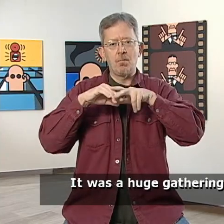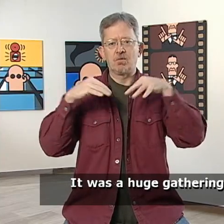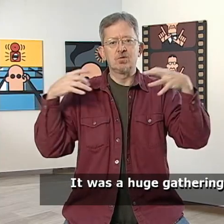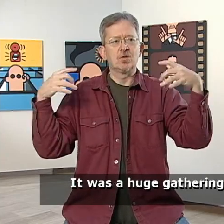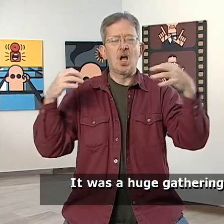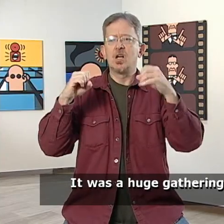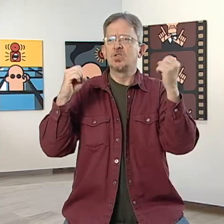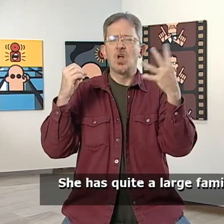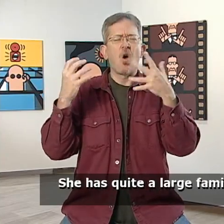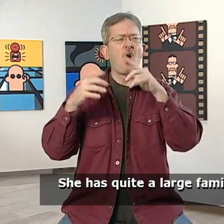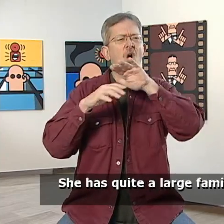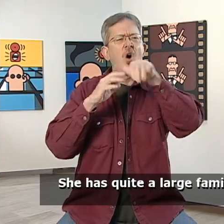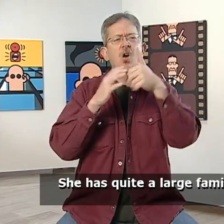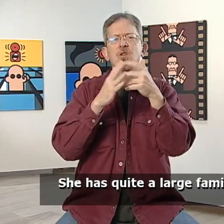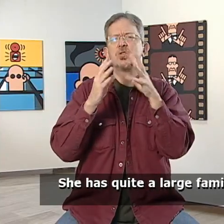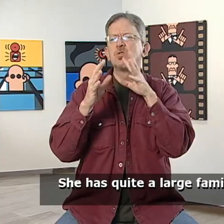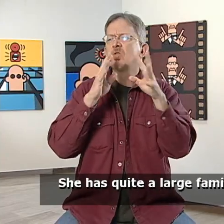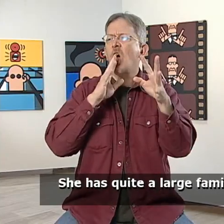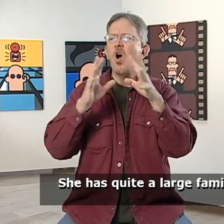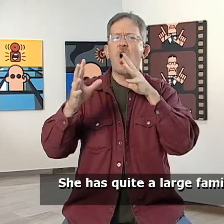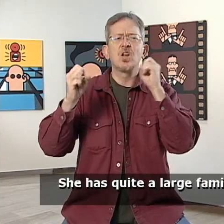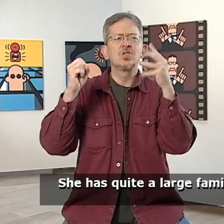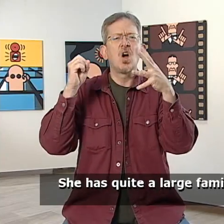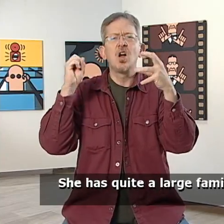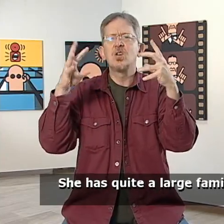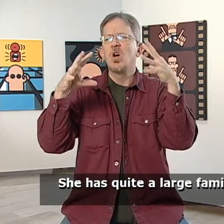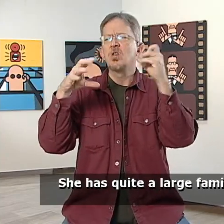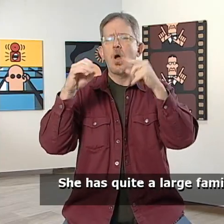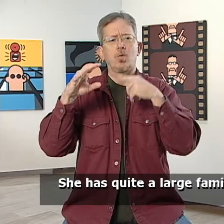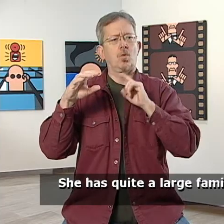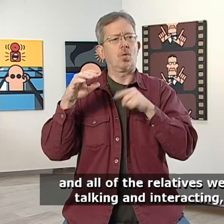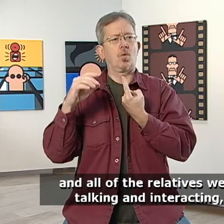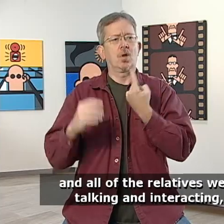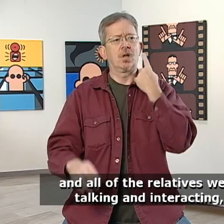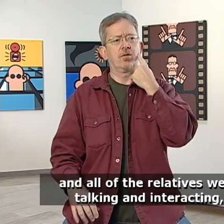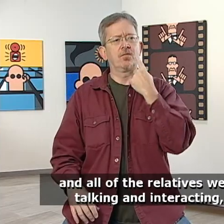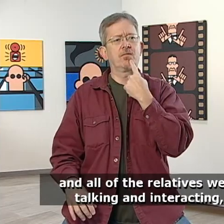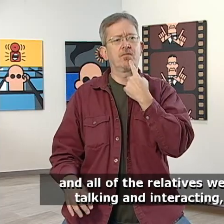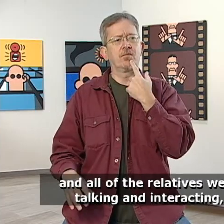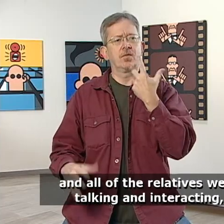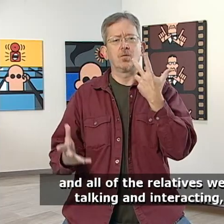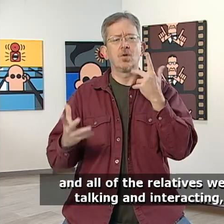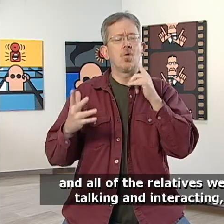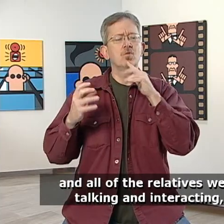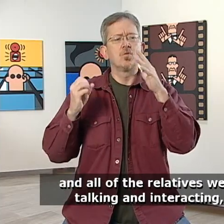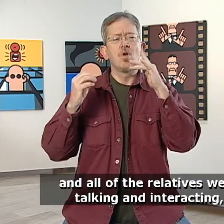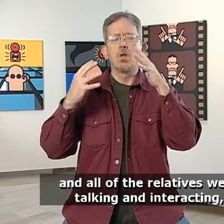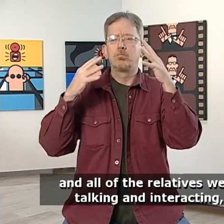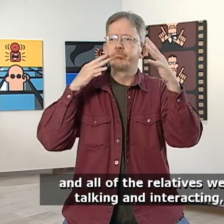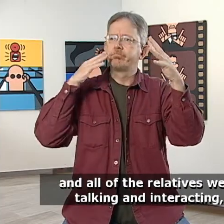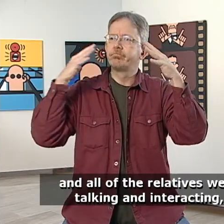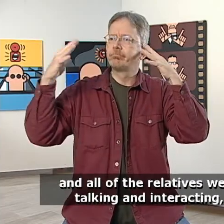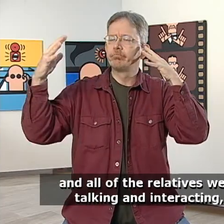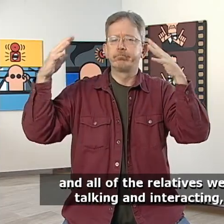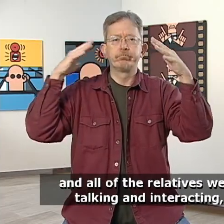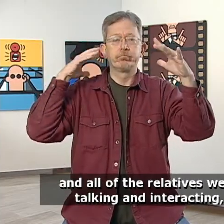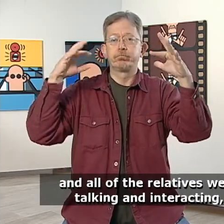gathering. She has quite a large family. And all of the relatives were talking and interacting.